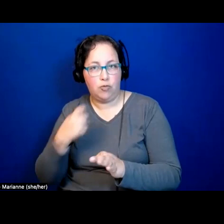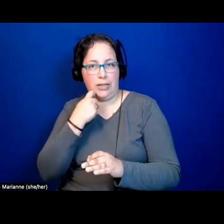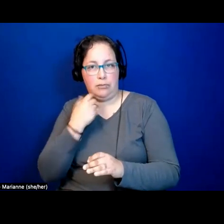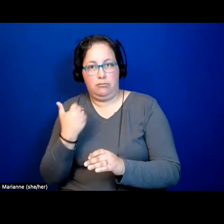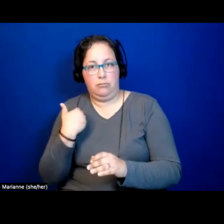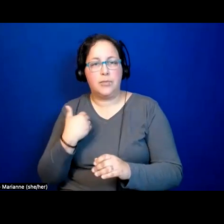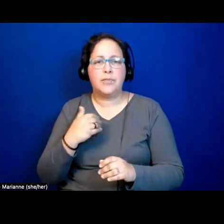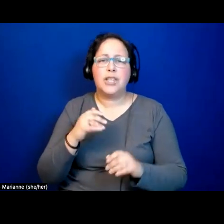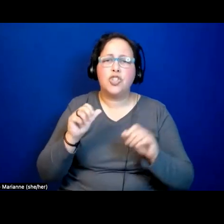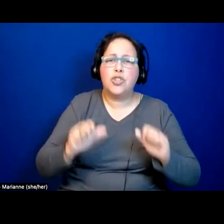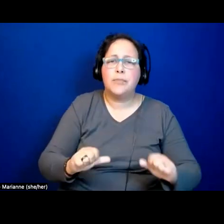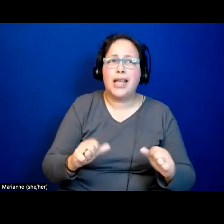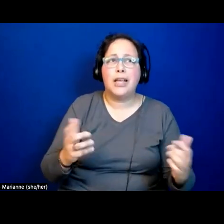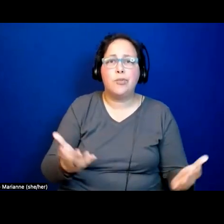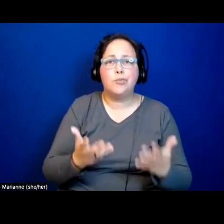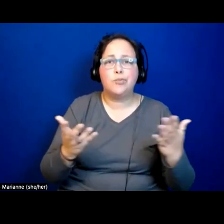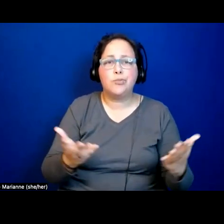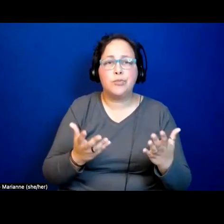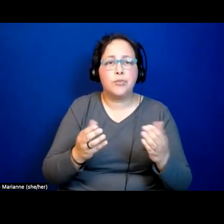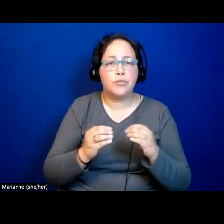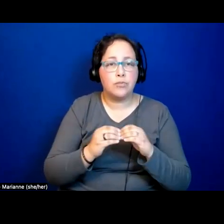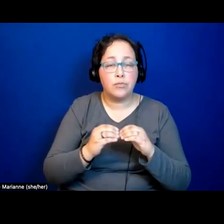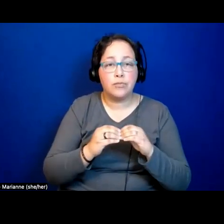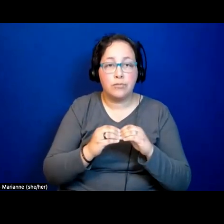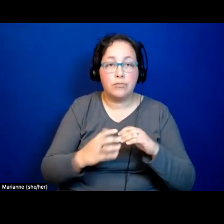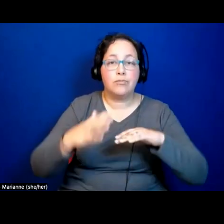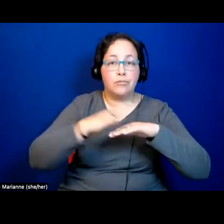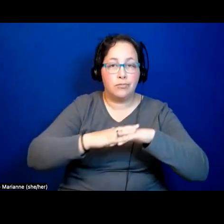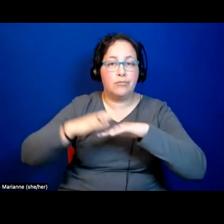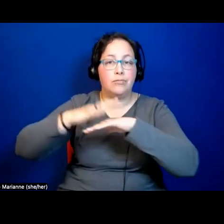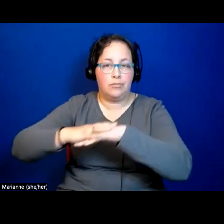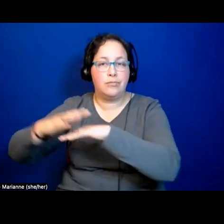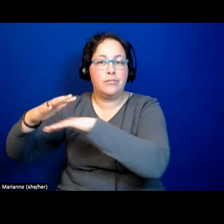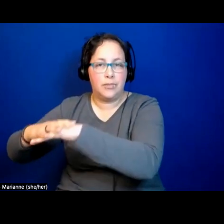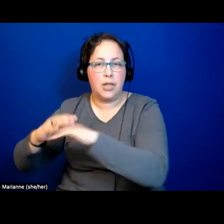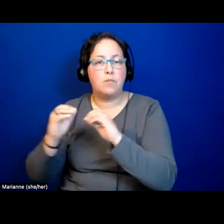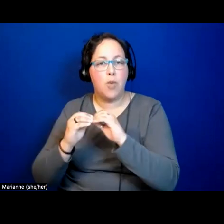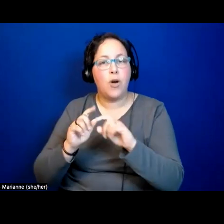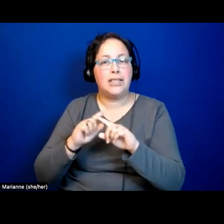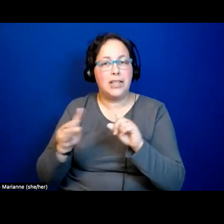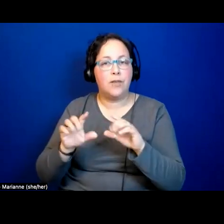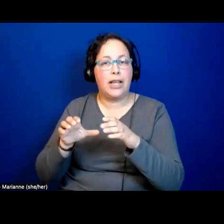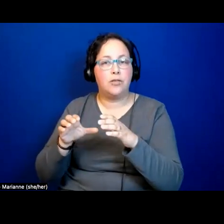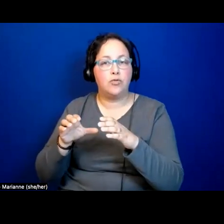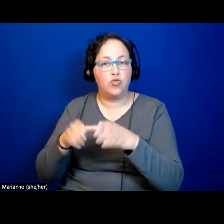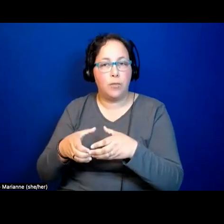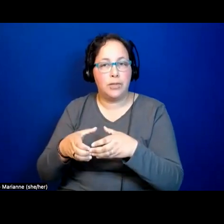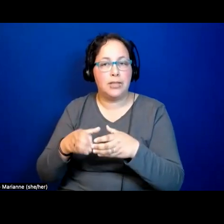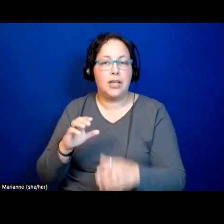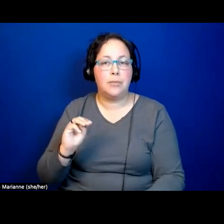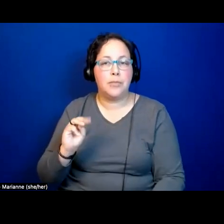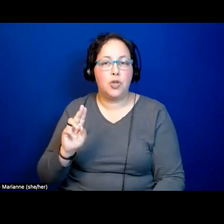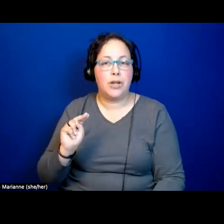a kind of archipelago of municipalities that work